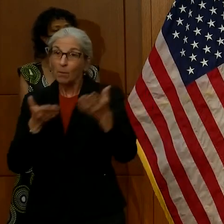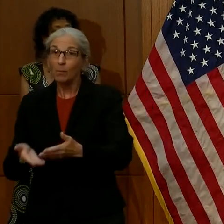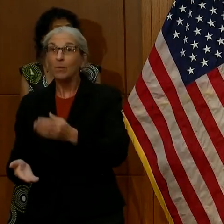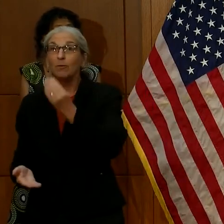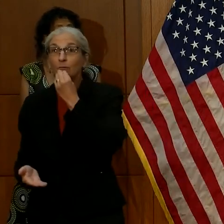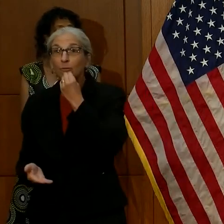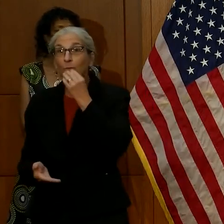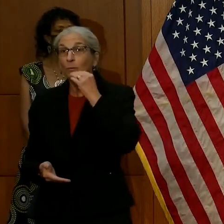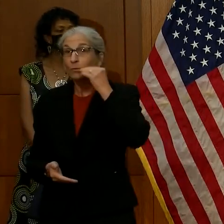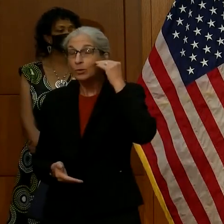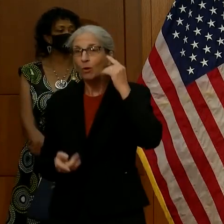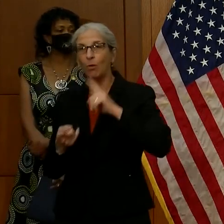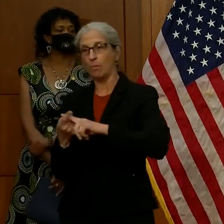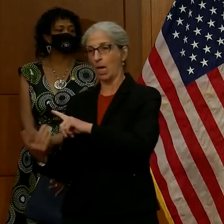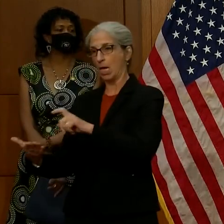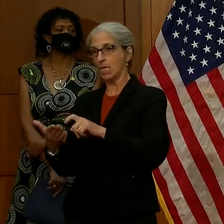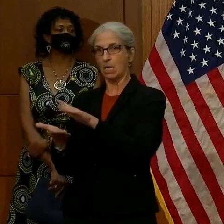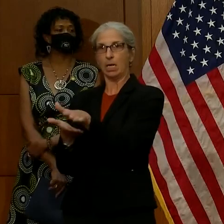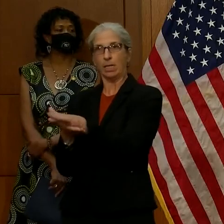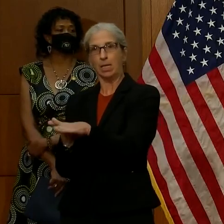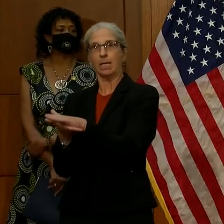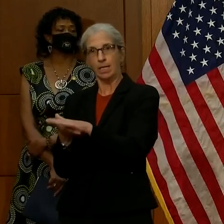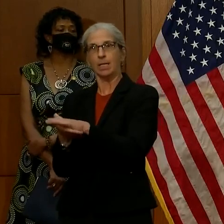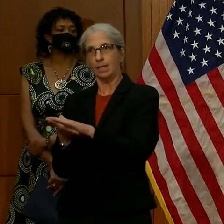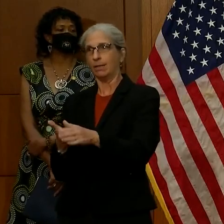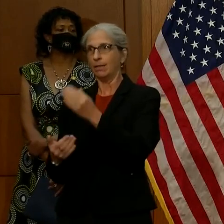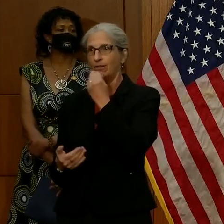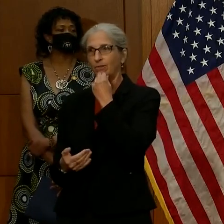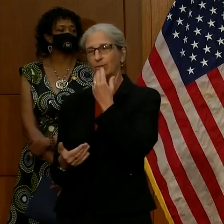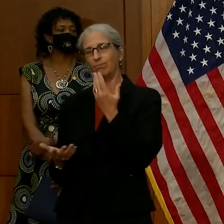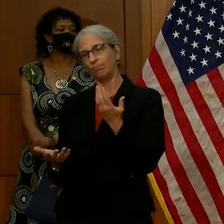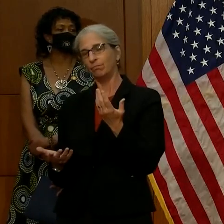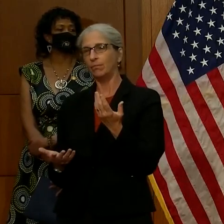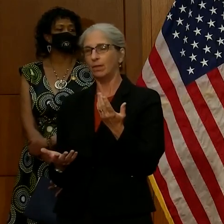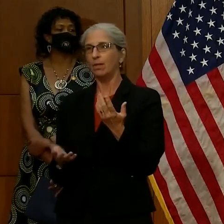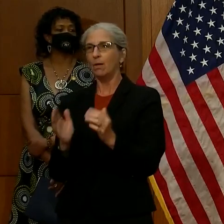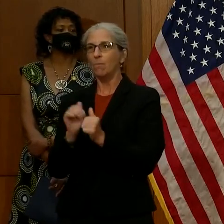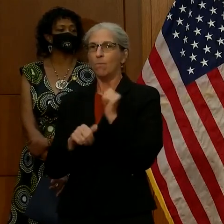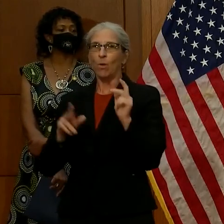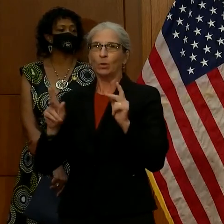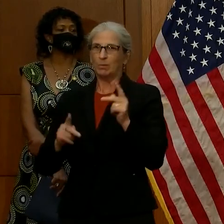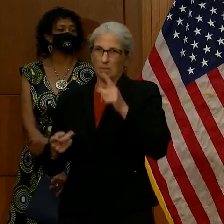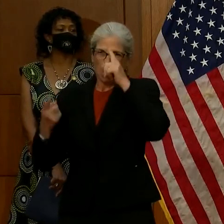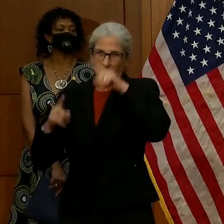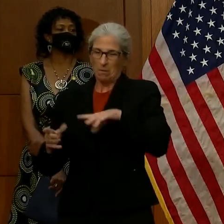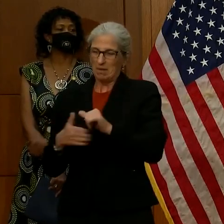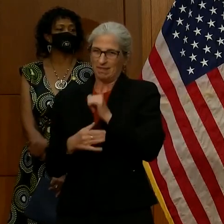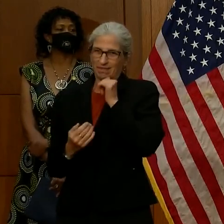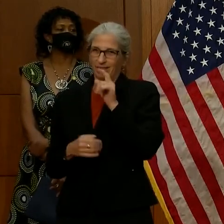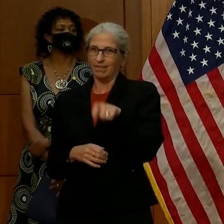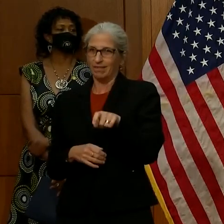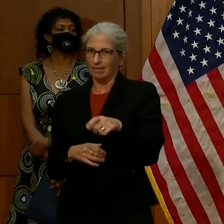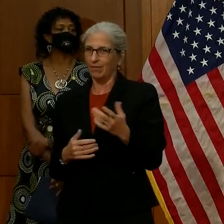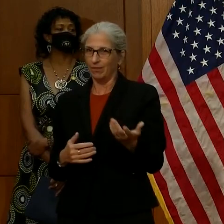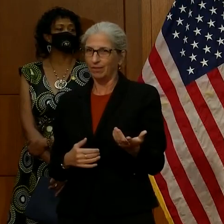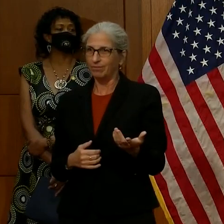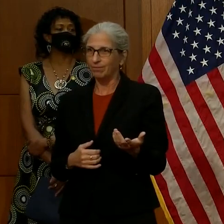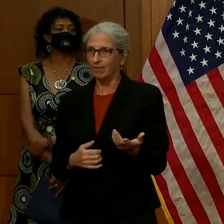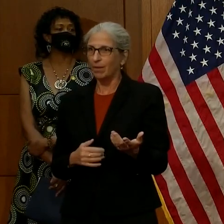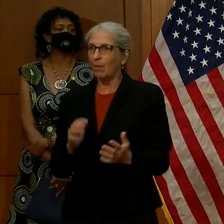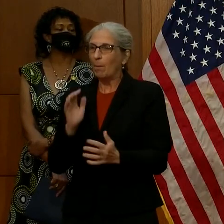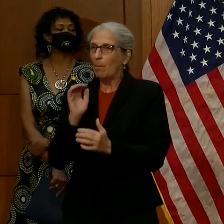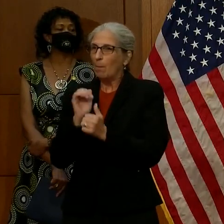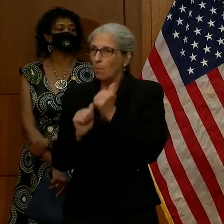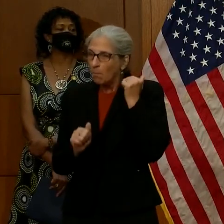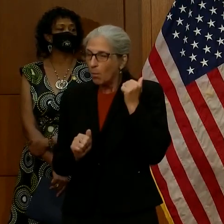everything down. And I think most people would agree that some of that is not as necessary because most of